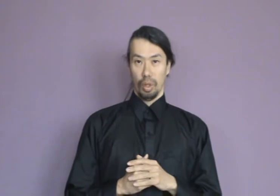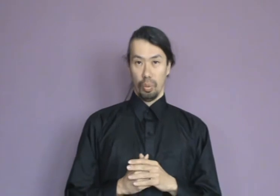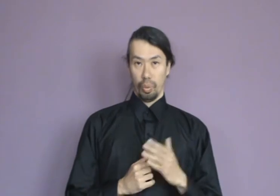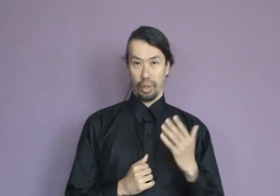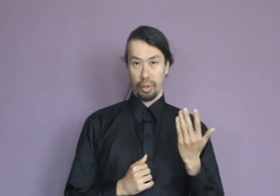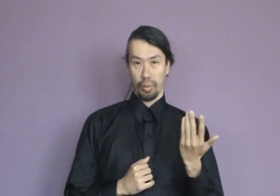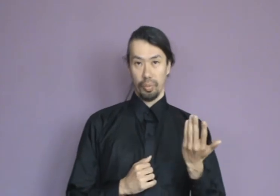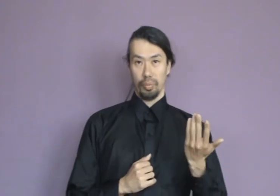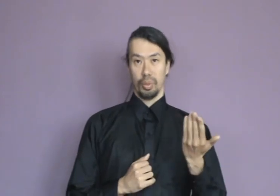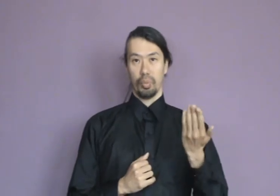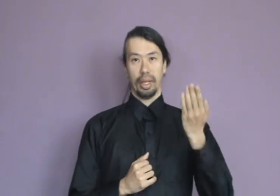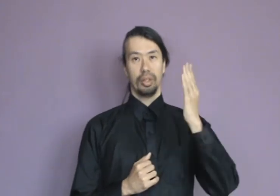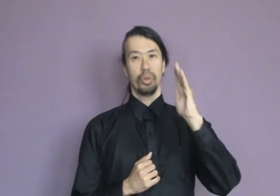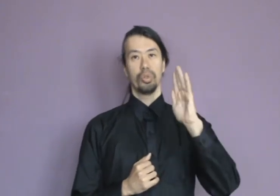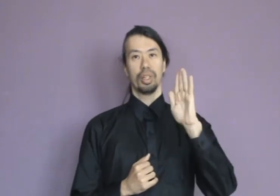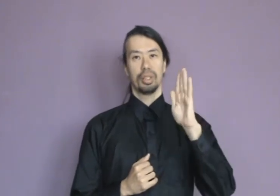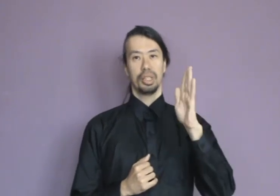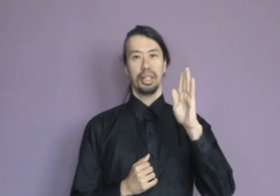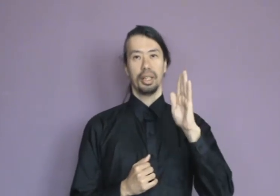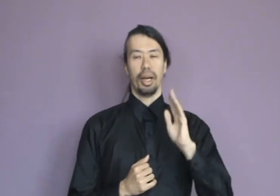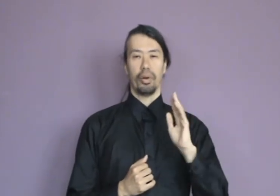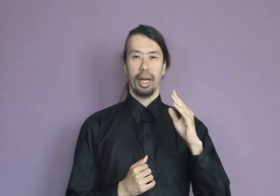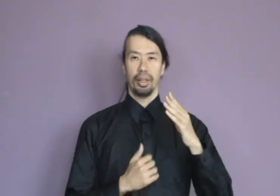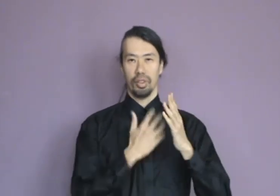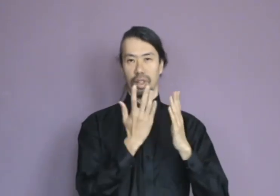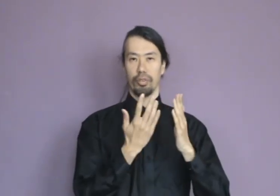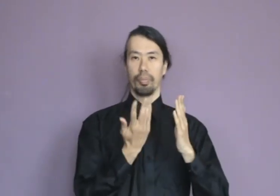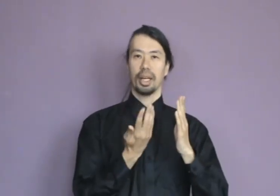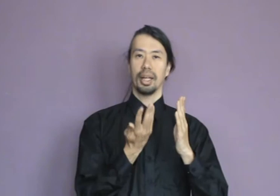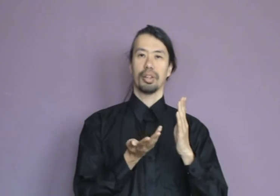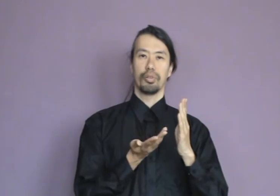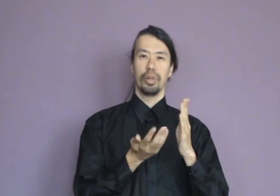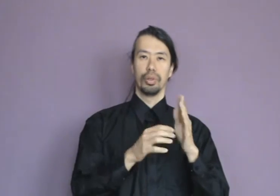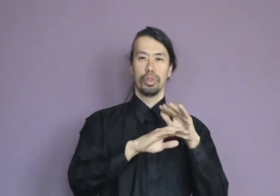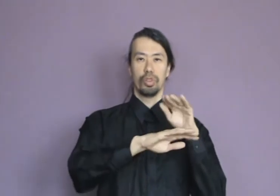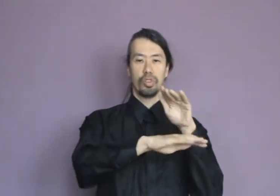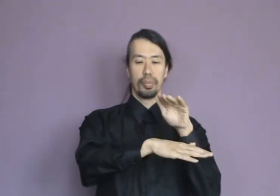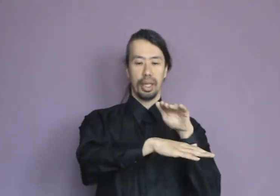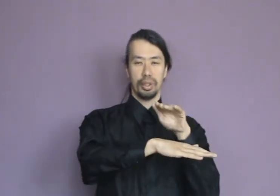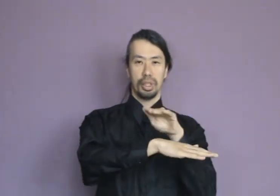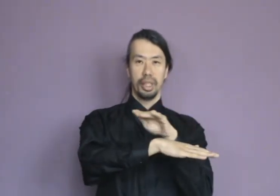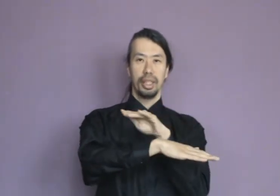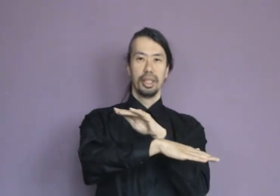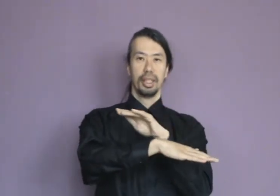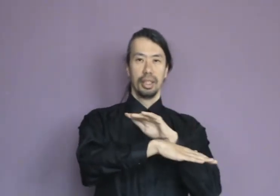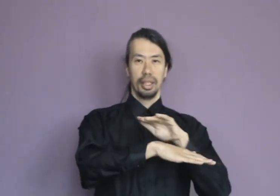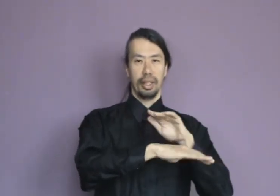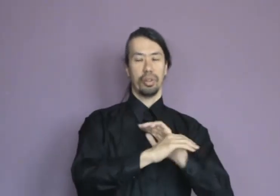We're in a way using the qi in our hand as kind of a magnetic field to stimulate the qi in our